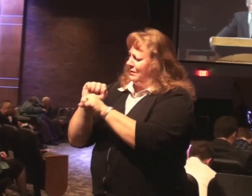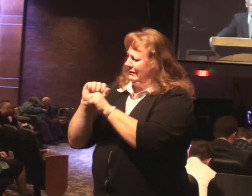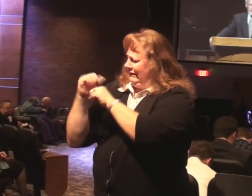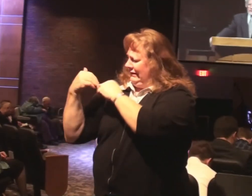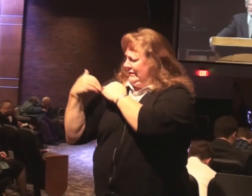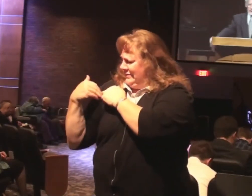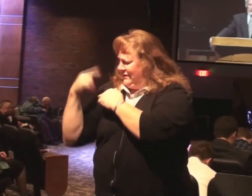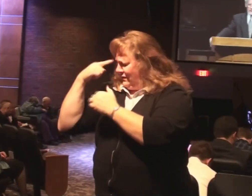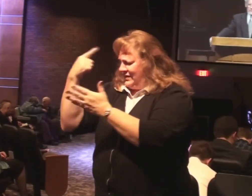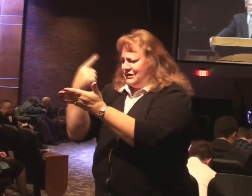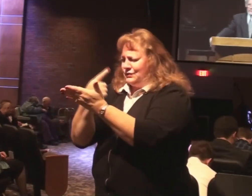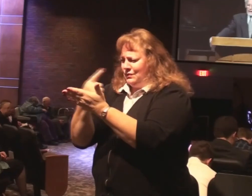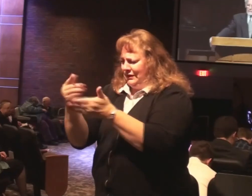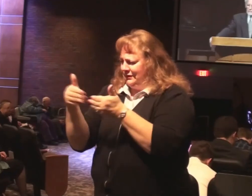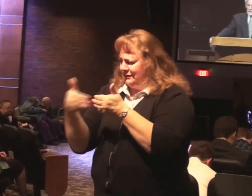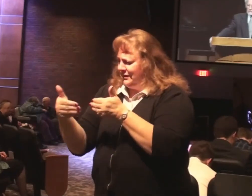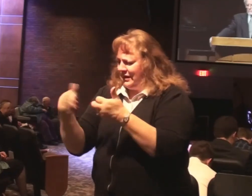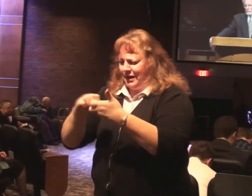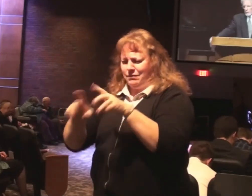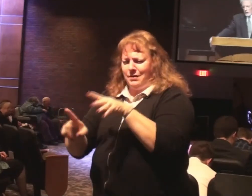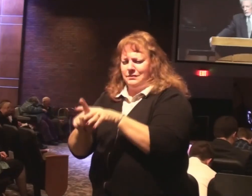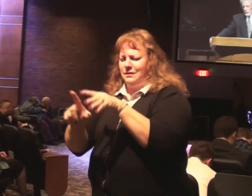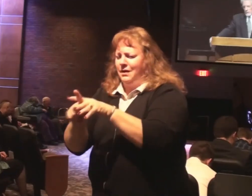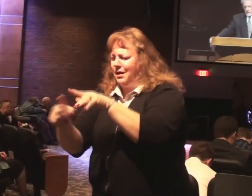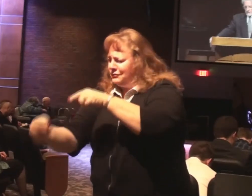of the week ahead. Trials come. Difficulties come.